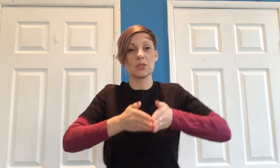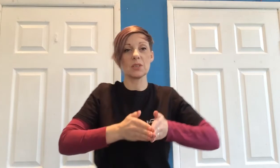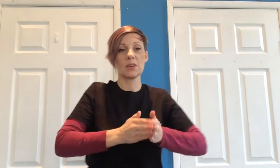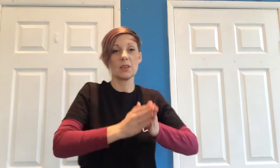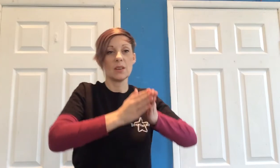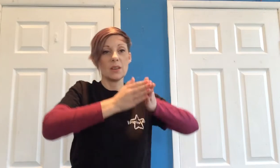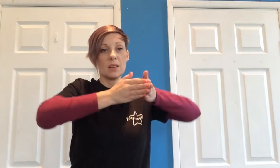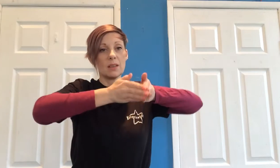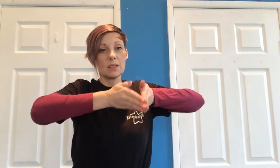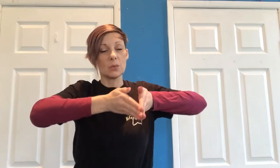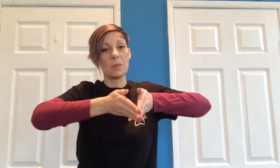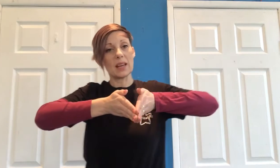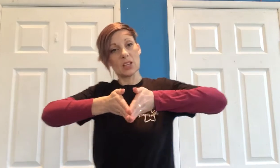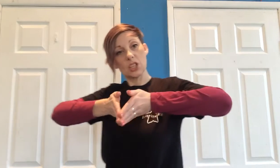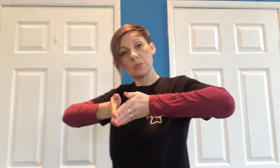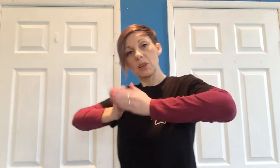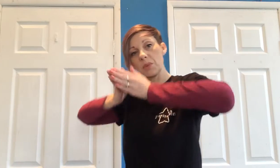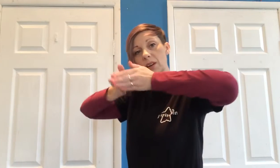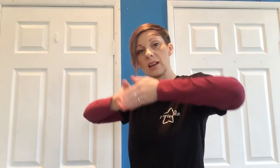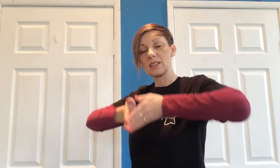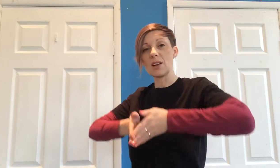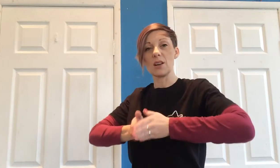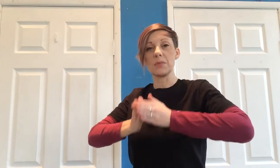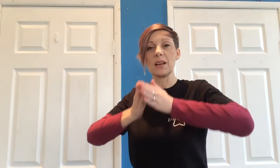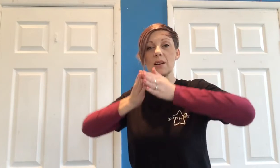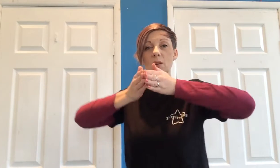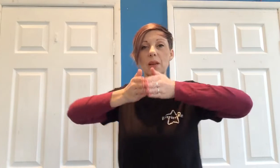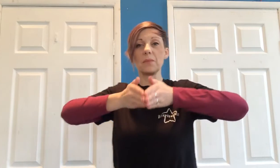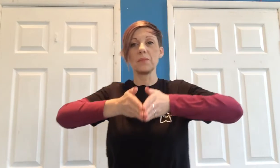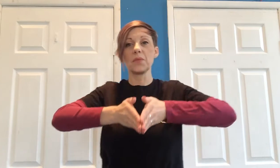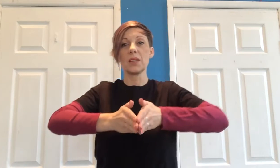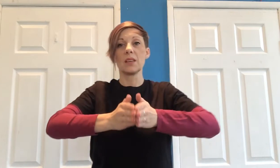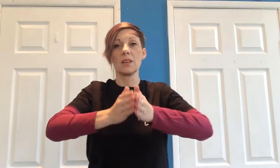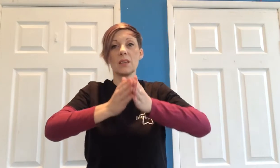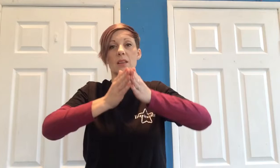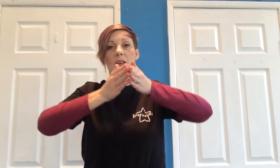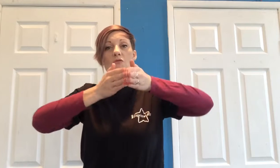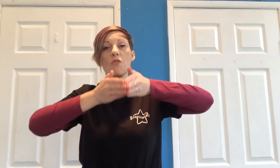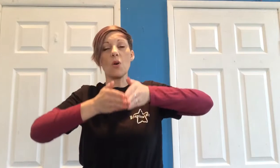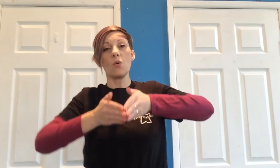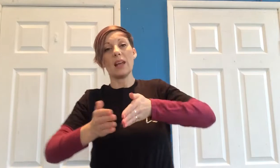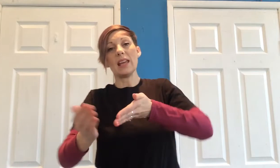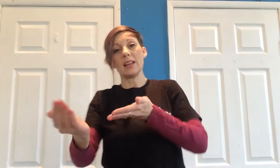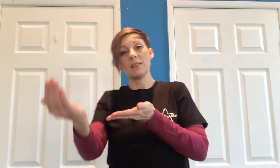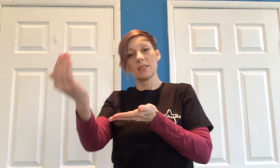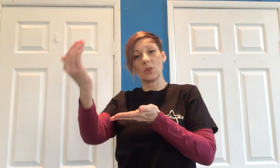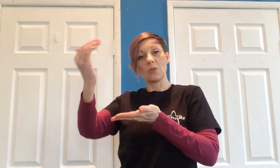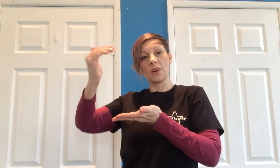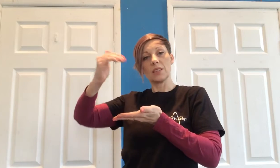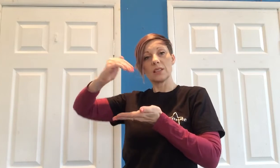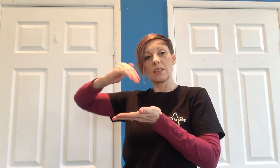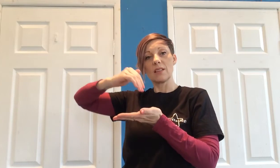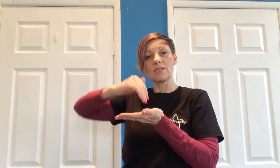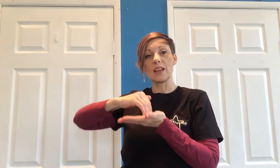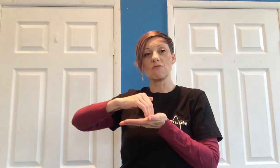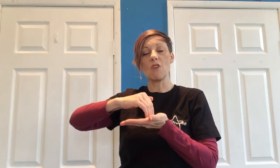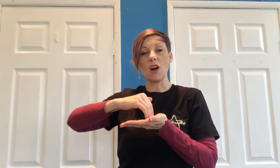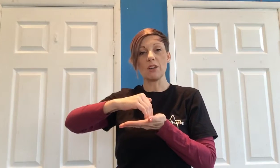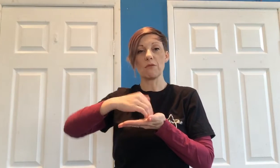so making ships on with our hands they're going down a little bit roll in so in other words they arrive